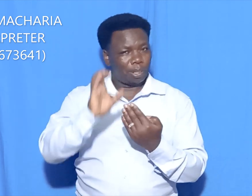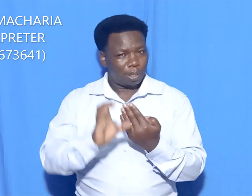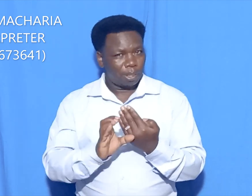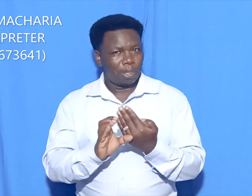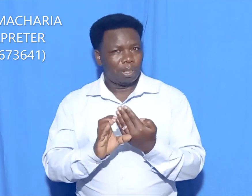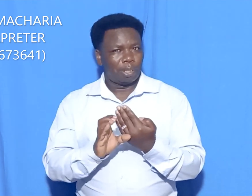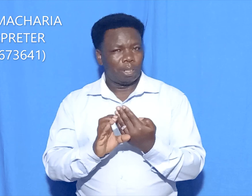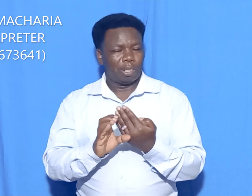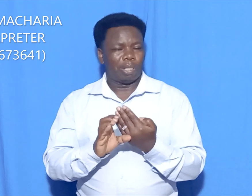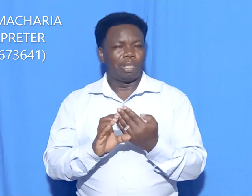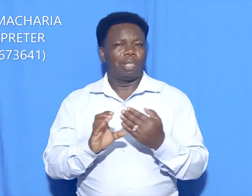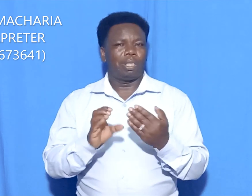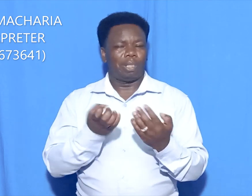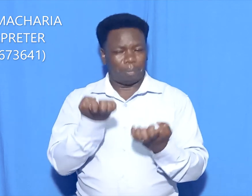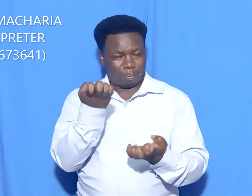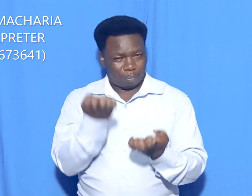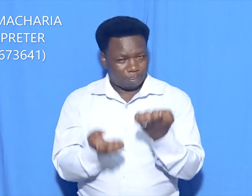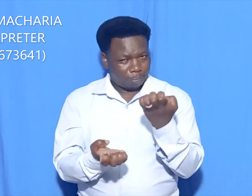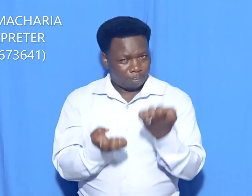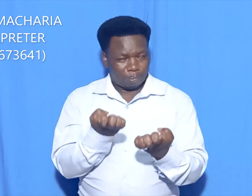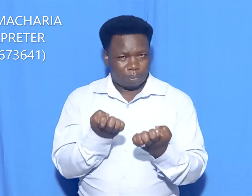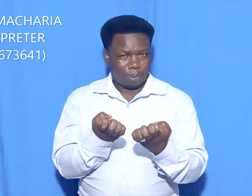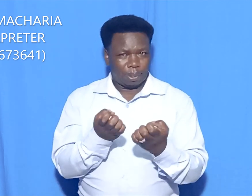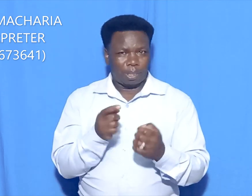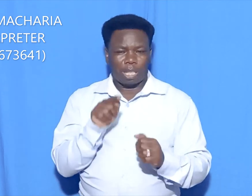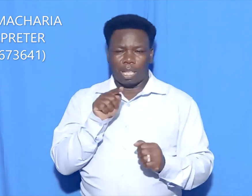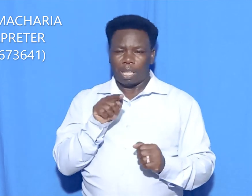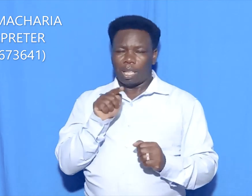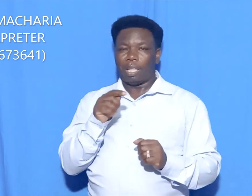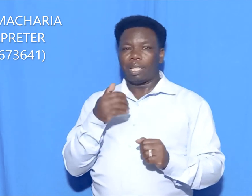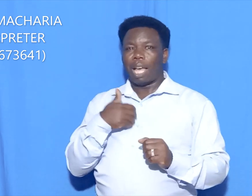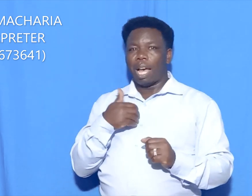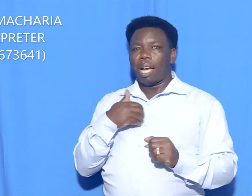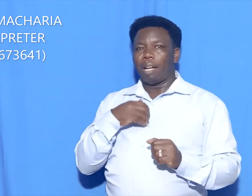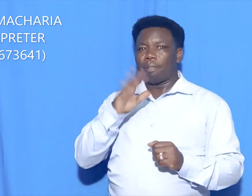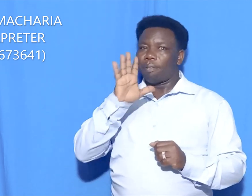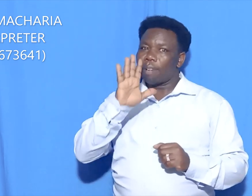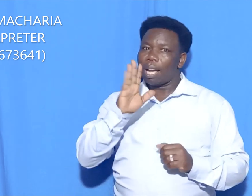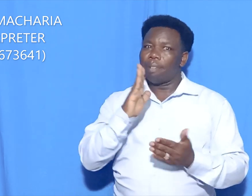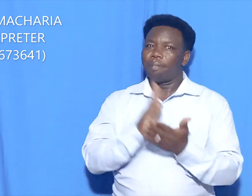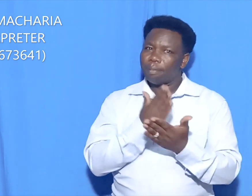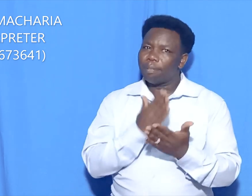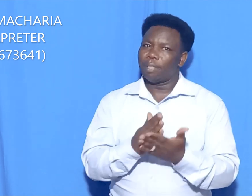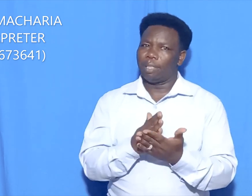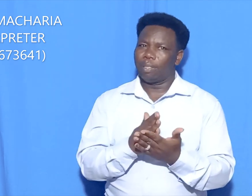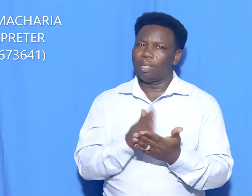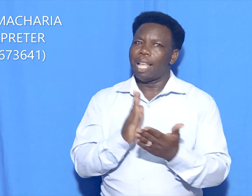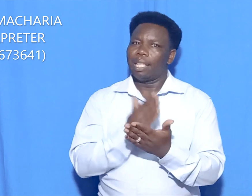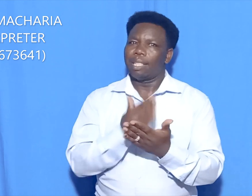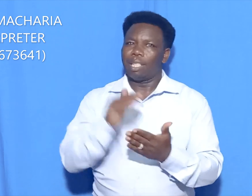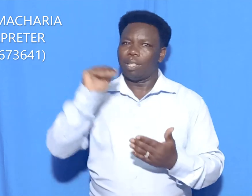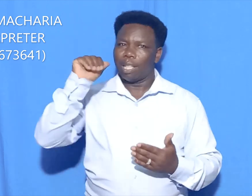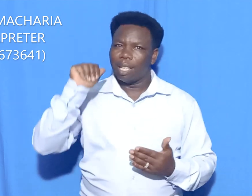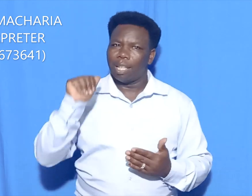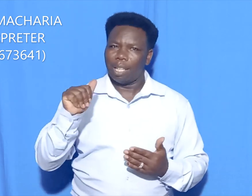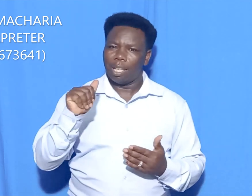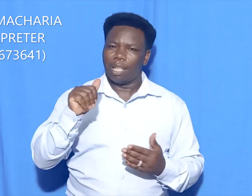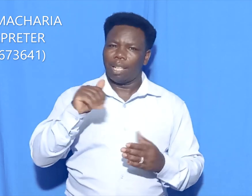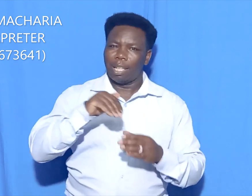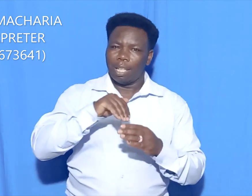evaluation. This has got five sections. Section A, internal examinations.